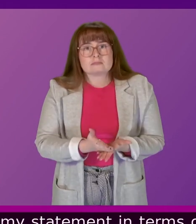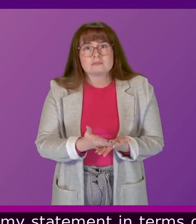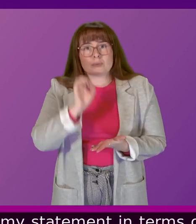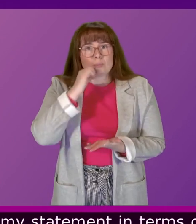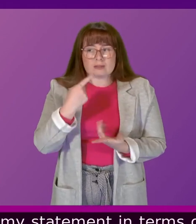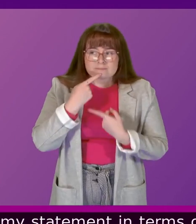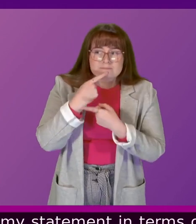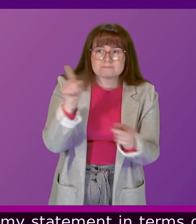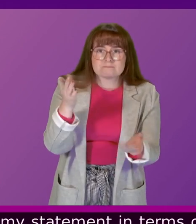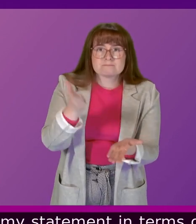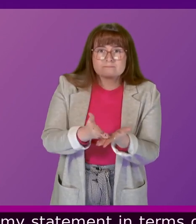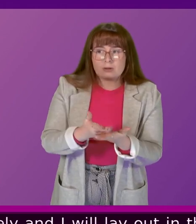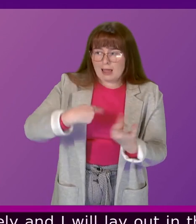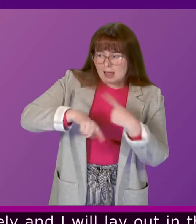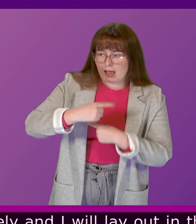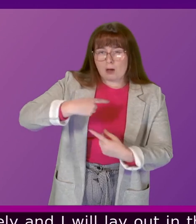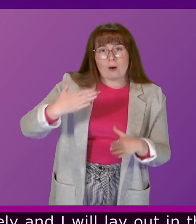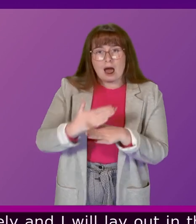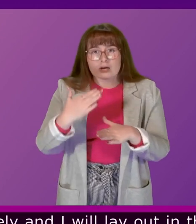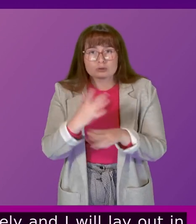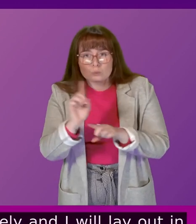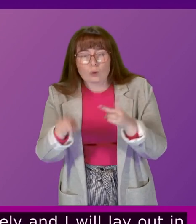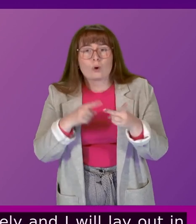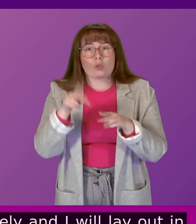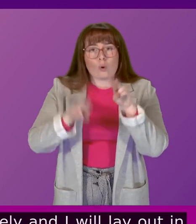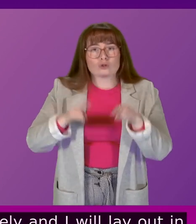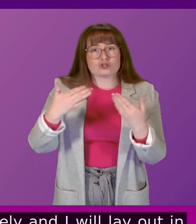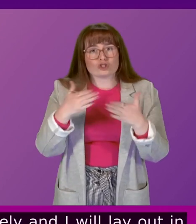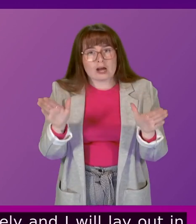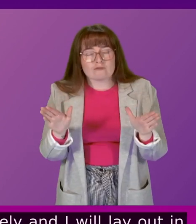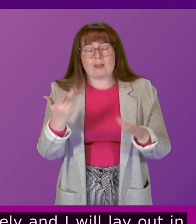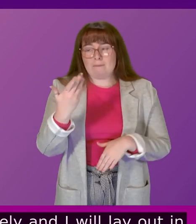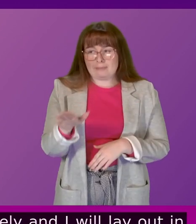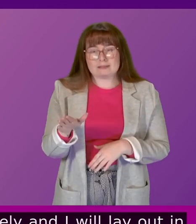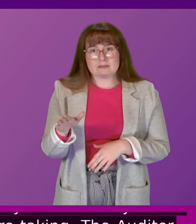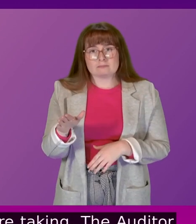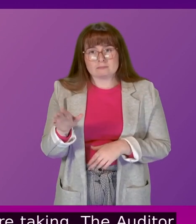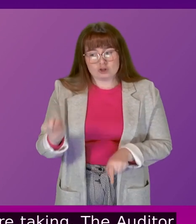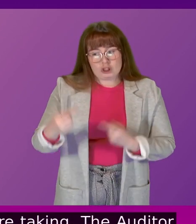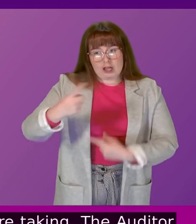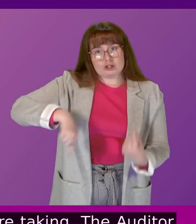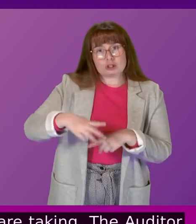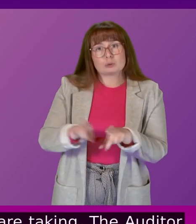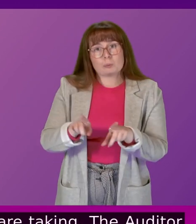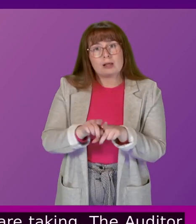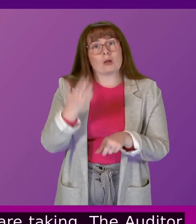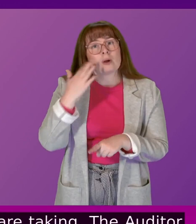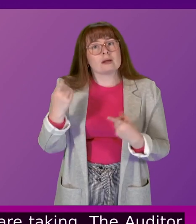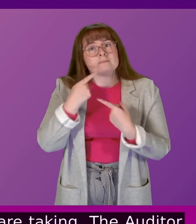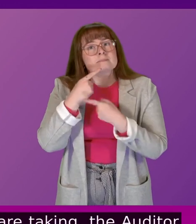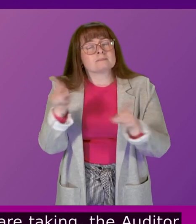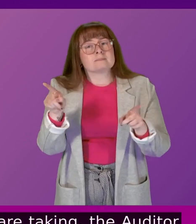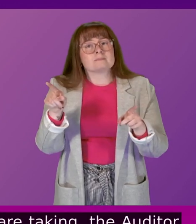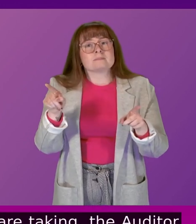budget the steps that we are taking the auditor general has challenged us to do that as well and when I set out in the